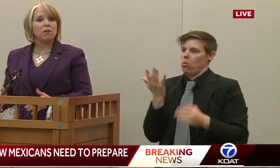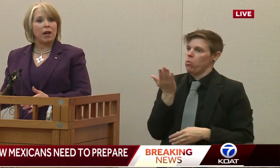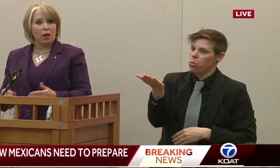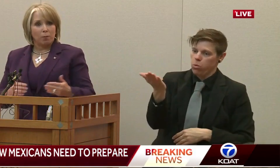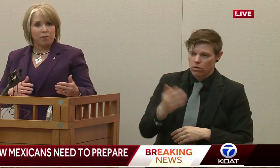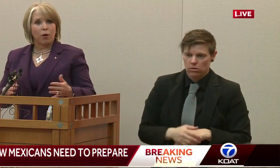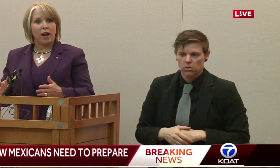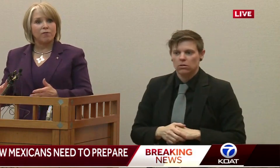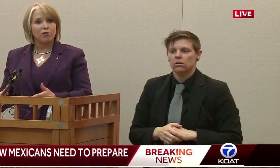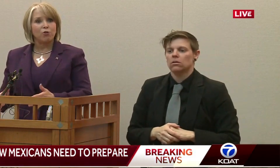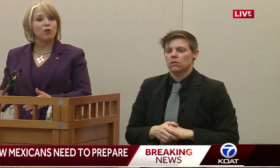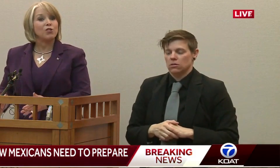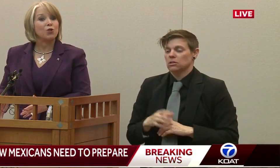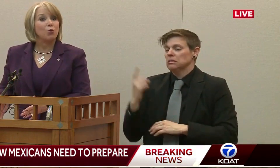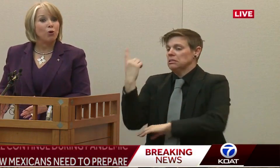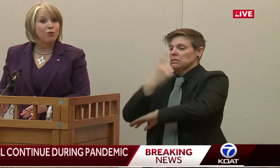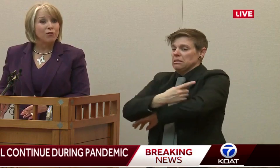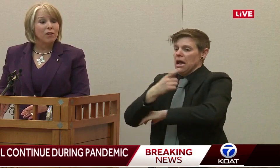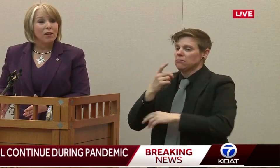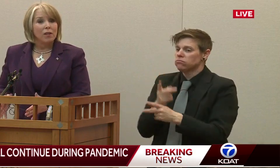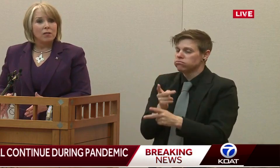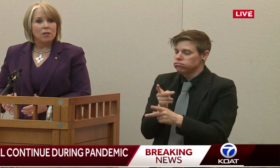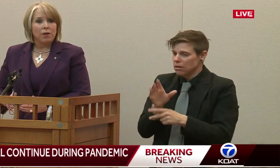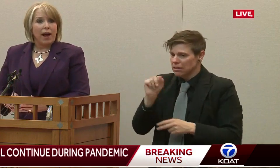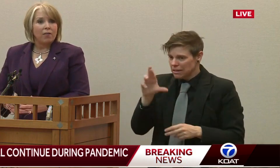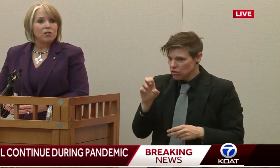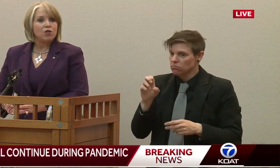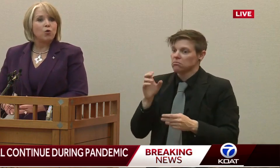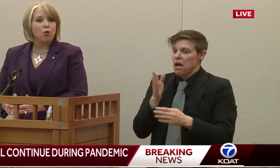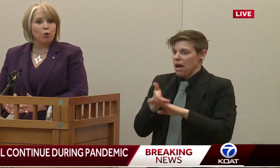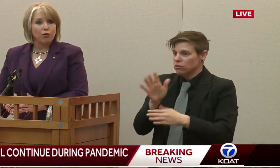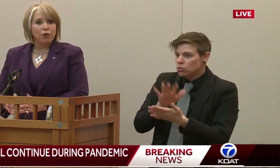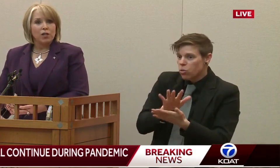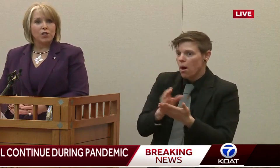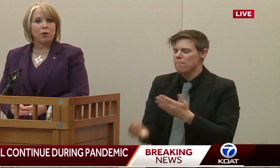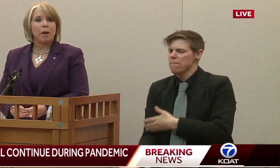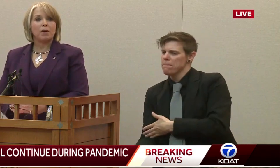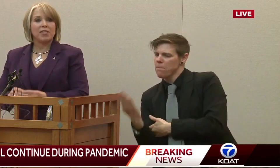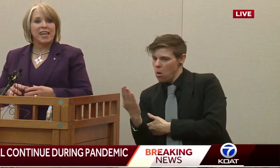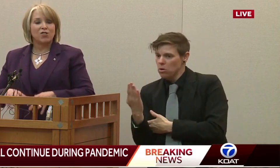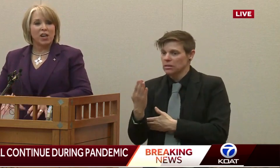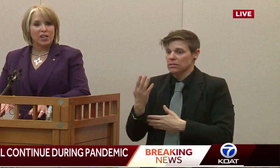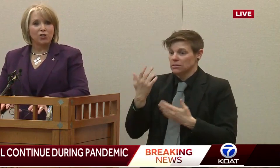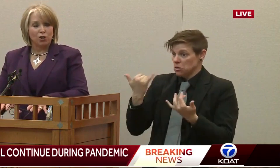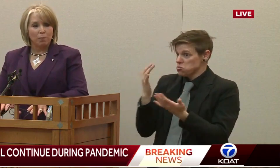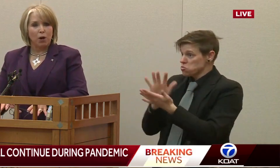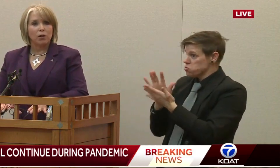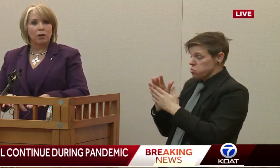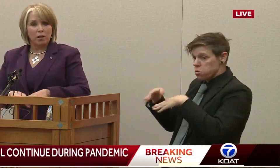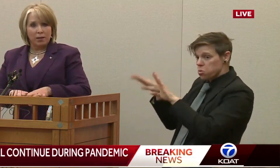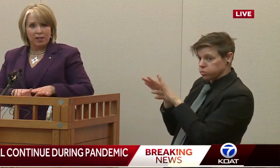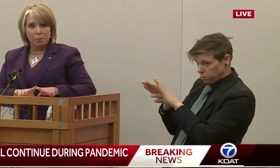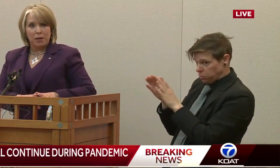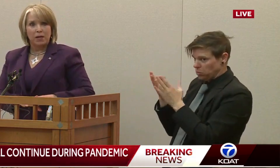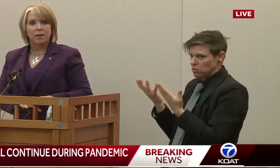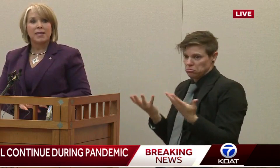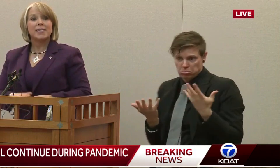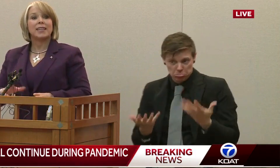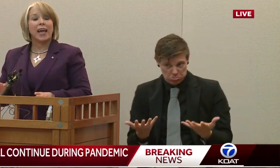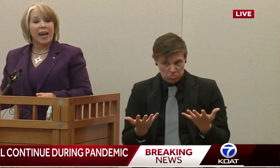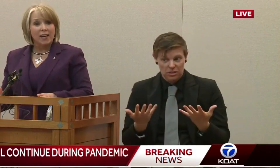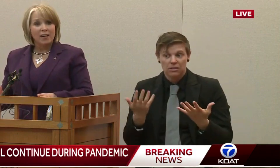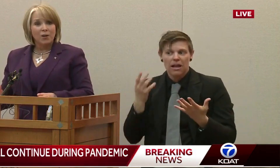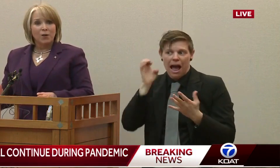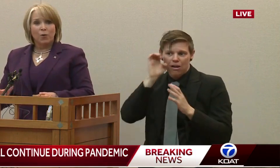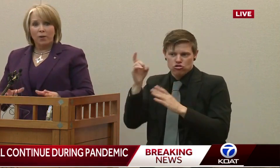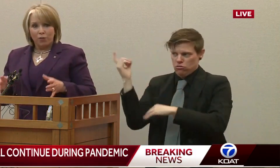there's child care before and after school at schools. So now that schools, so remember it's the educational component that has been